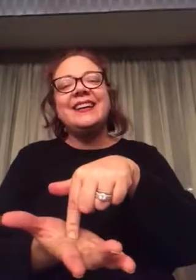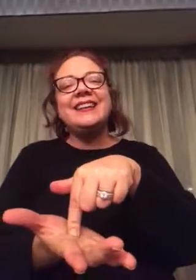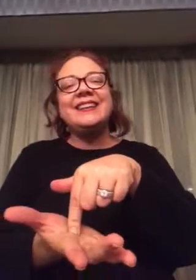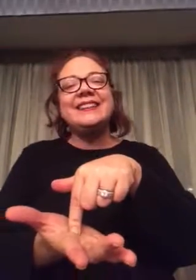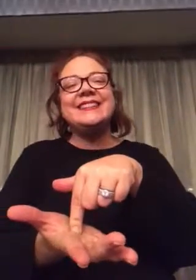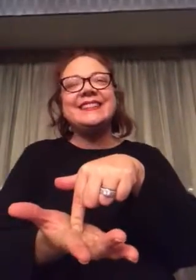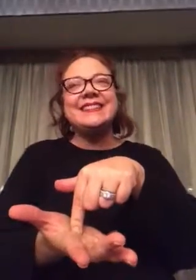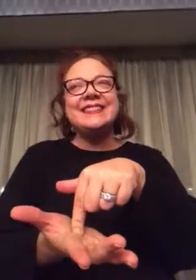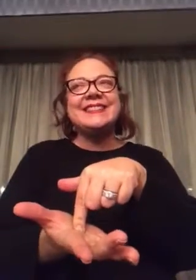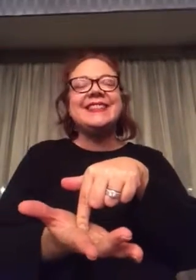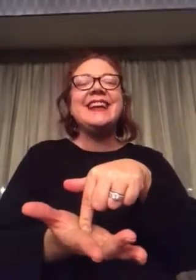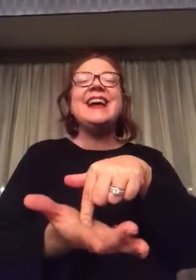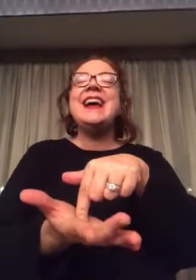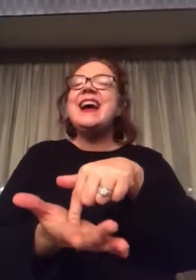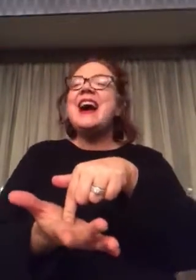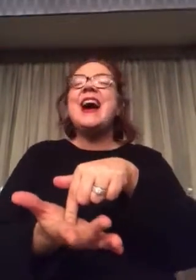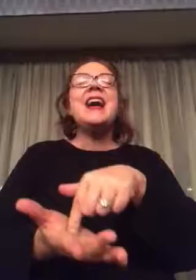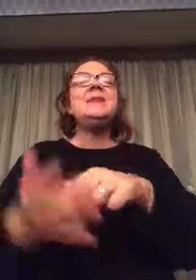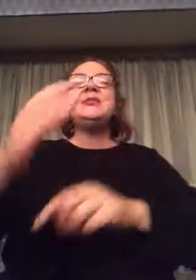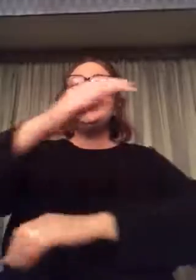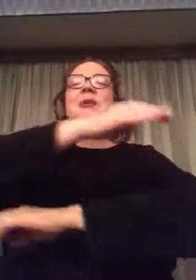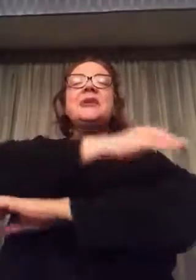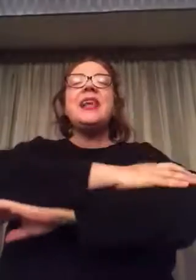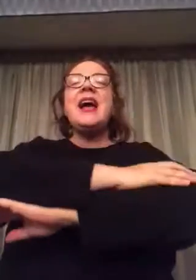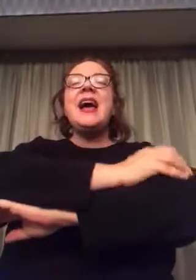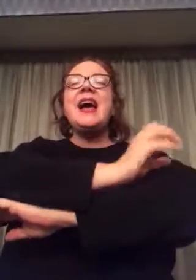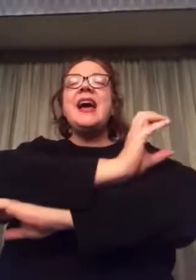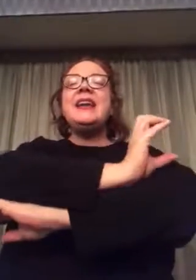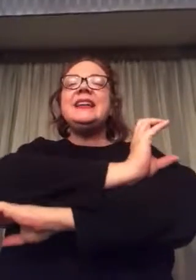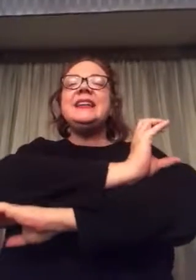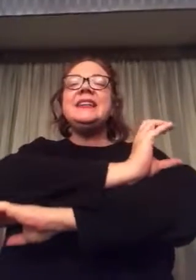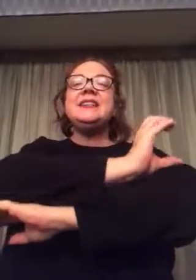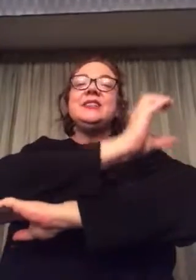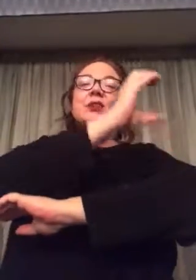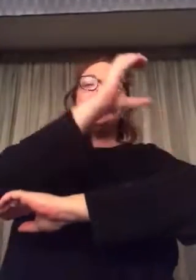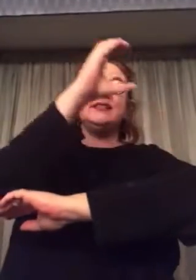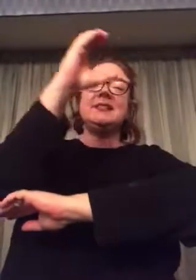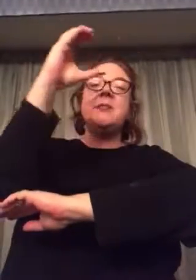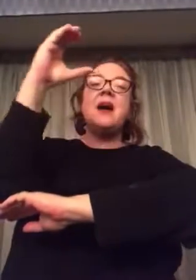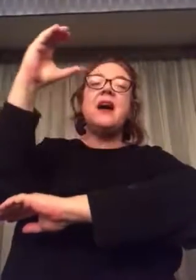I'm so glad it's Christmas